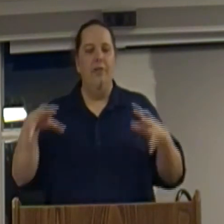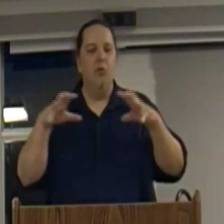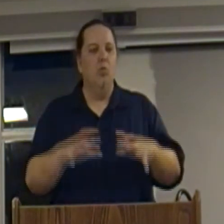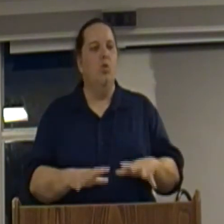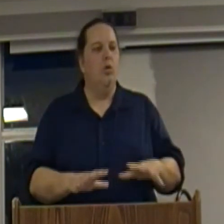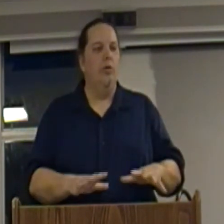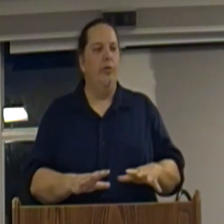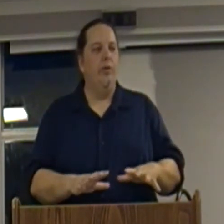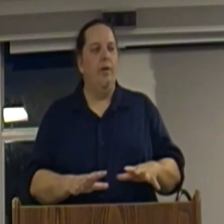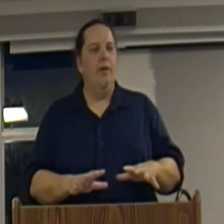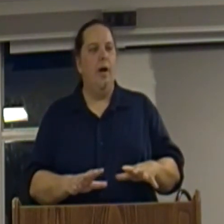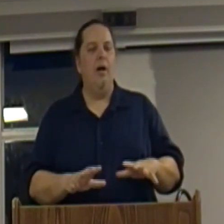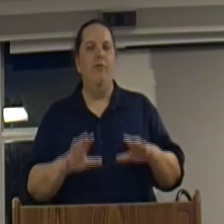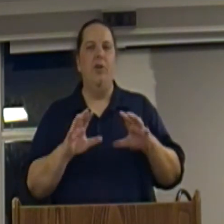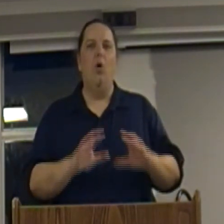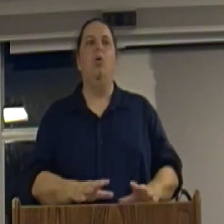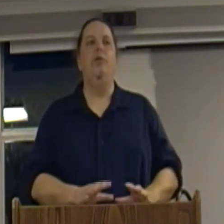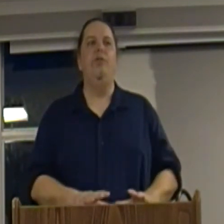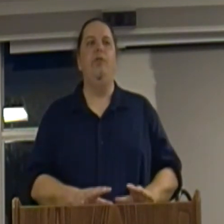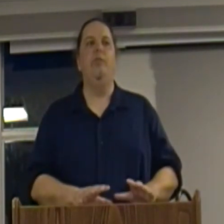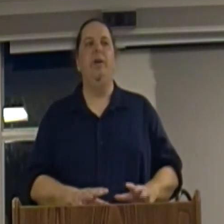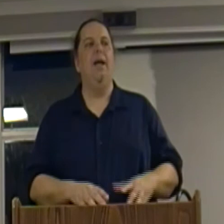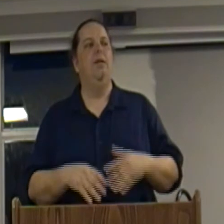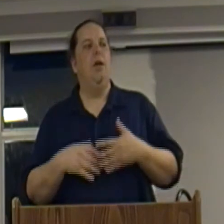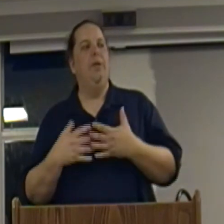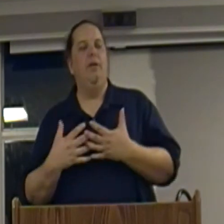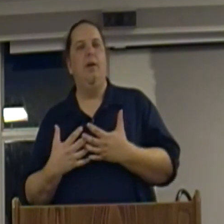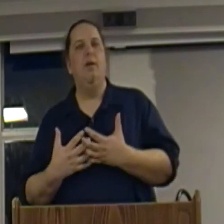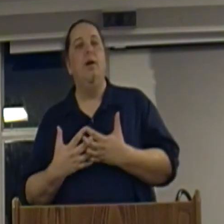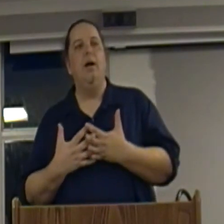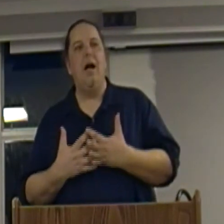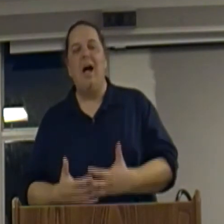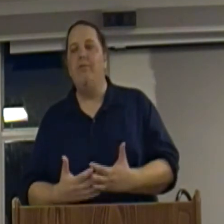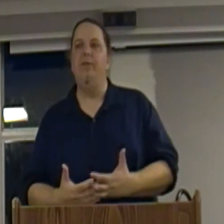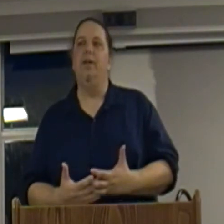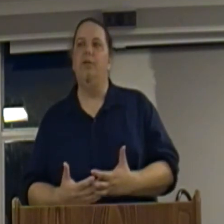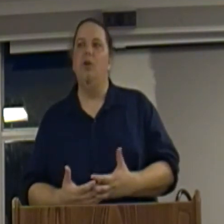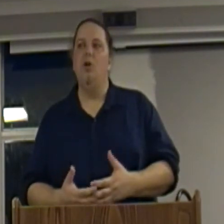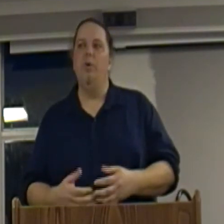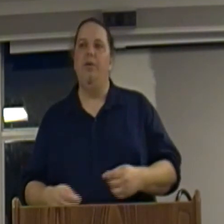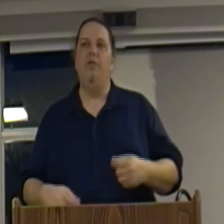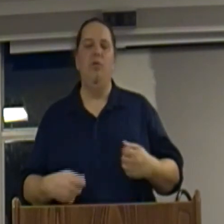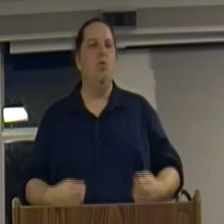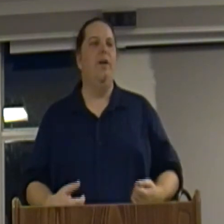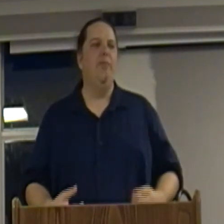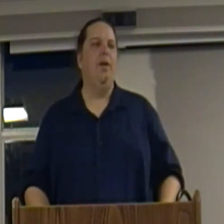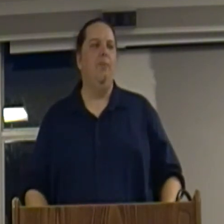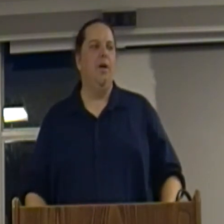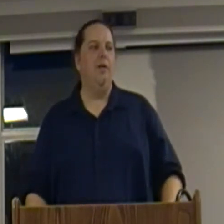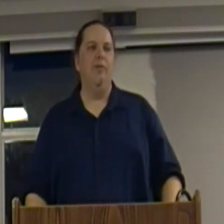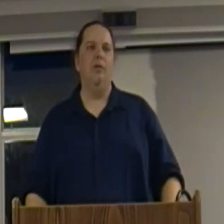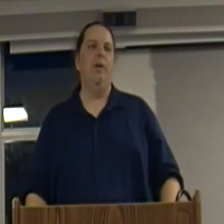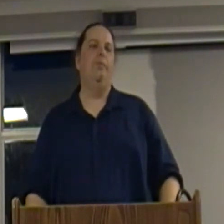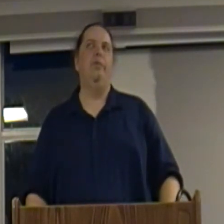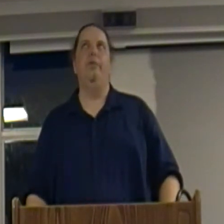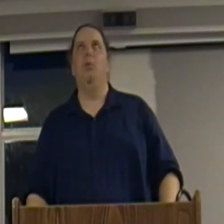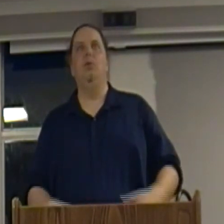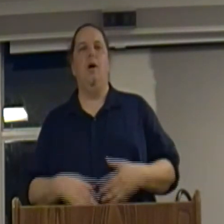the rules of the old system began to come into conflict with this new way of making money. For example, there were